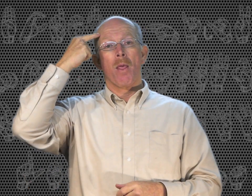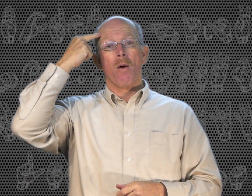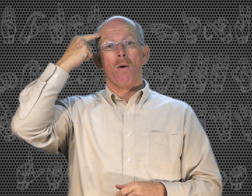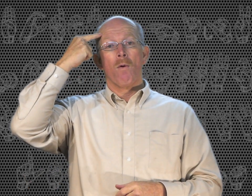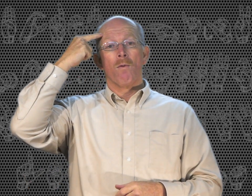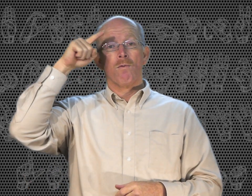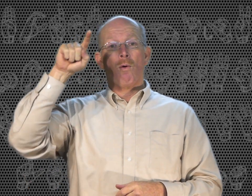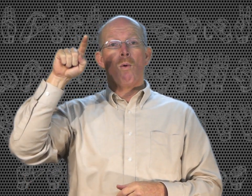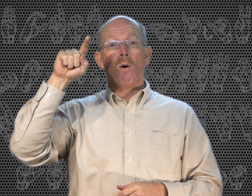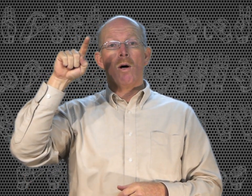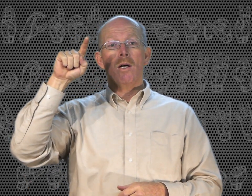For.